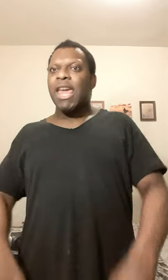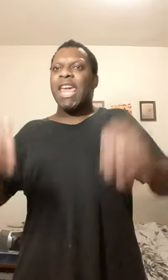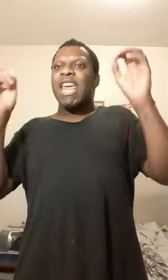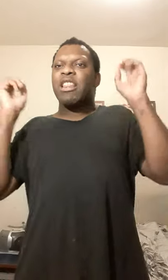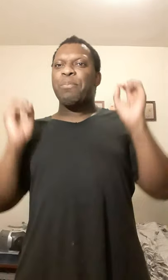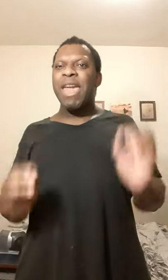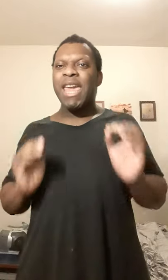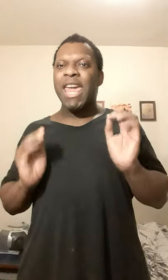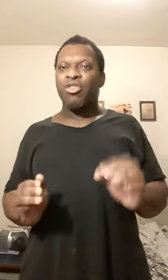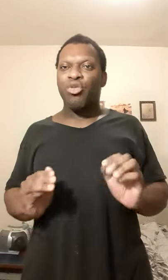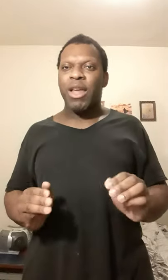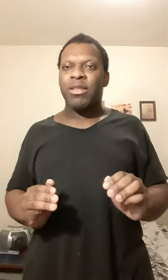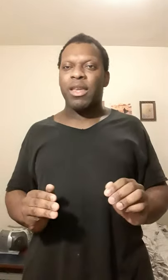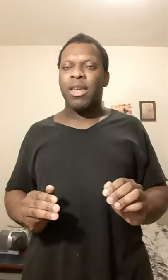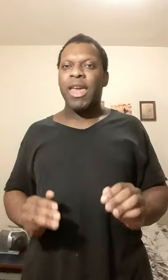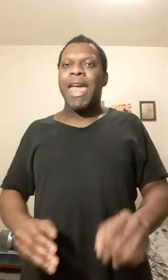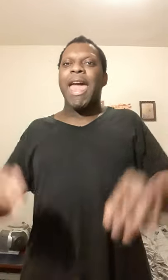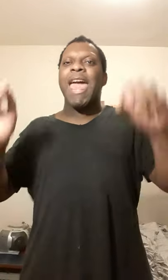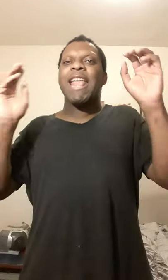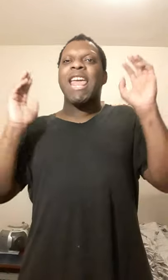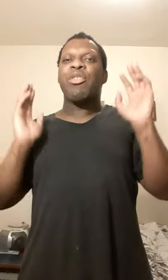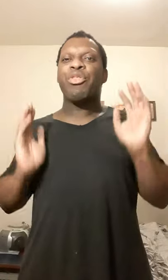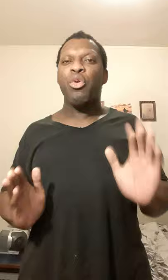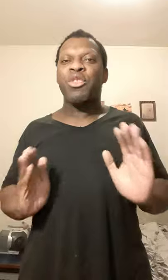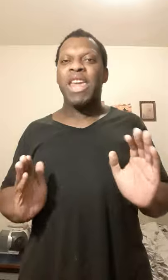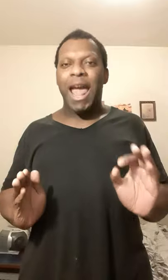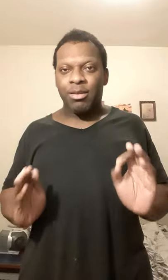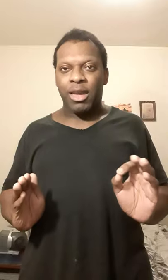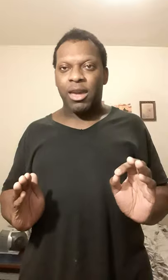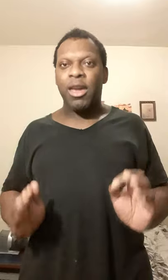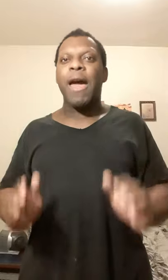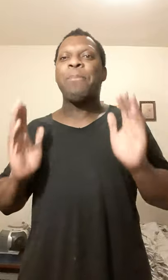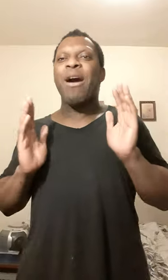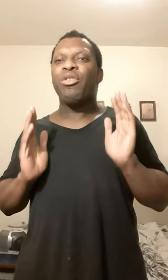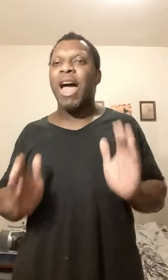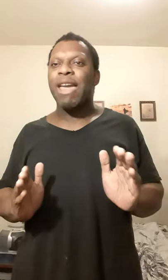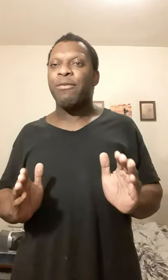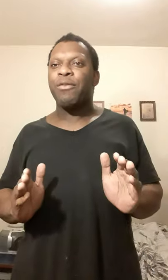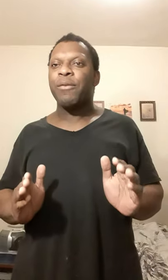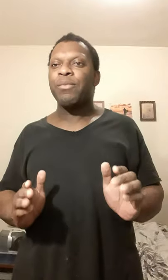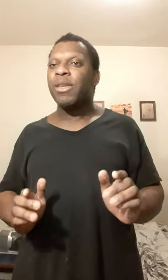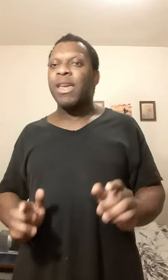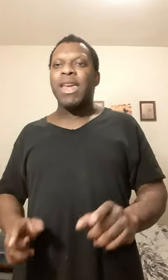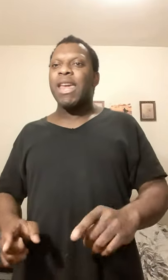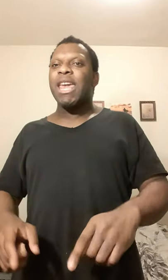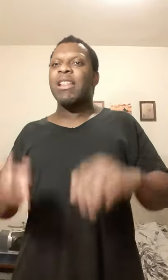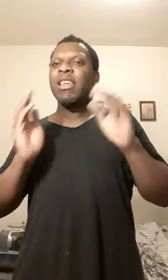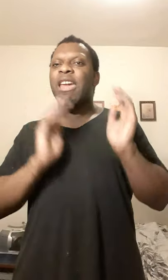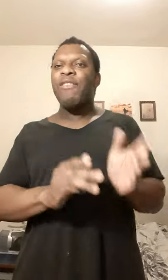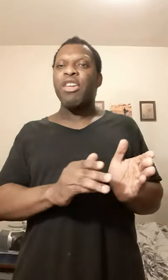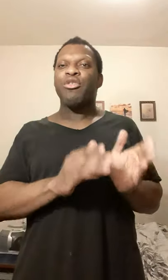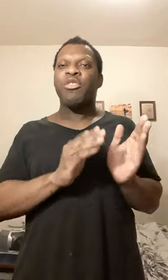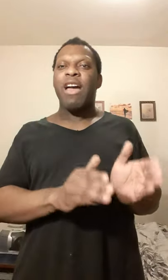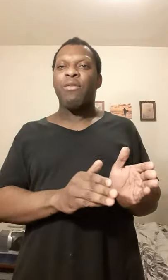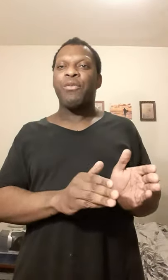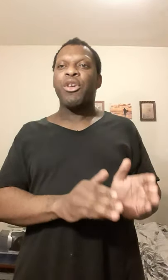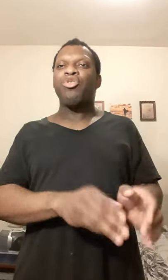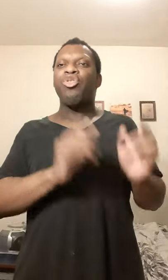It's being interested and enthusiastic about life. It's giving yourself to